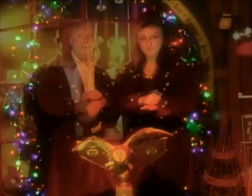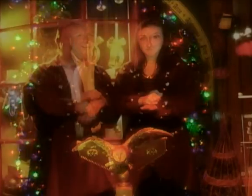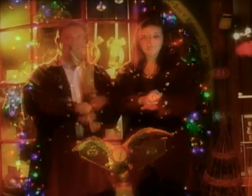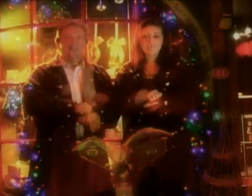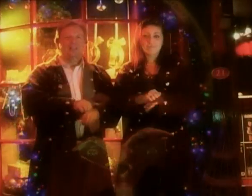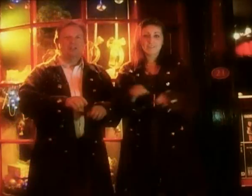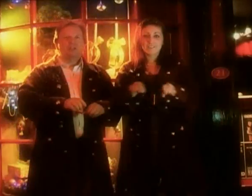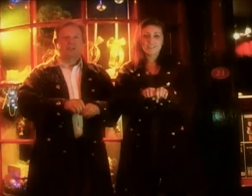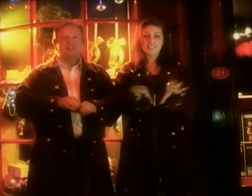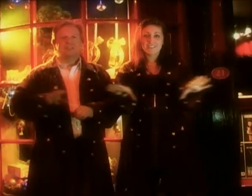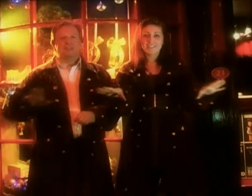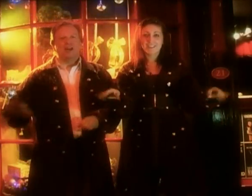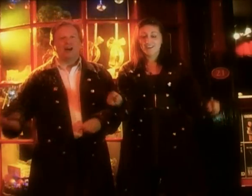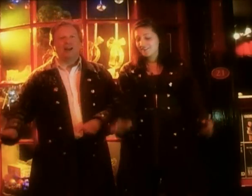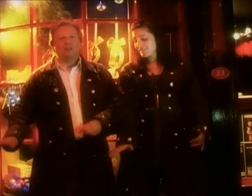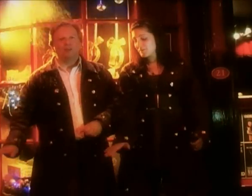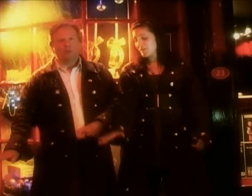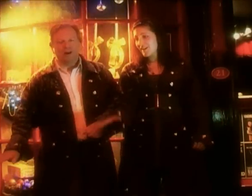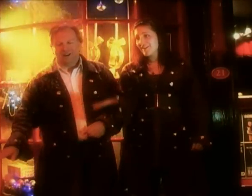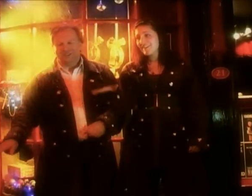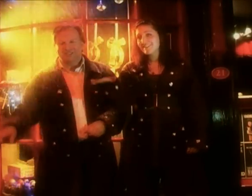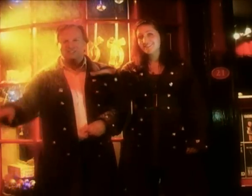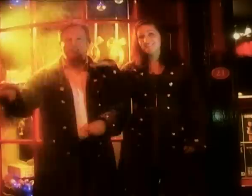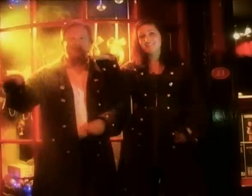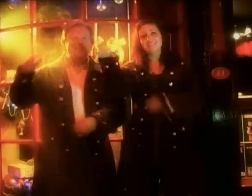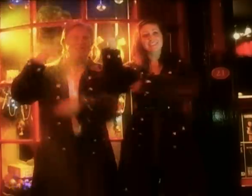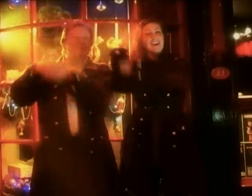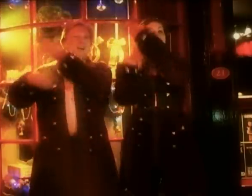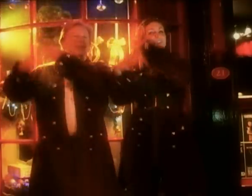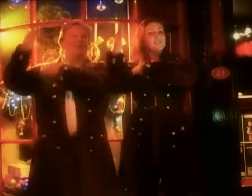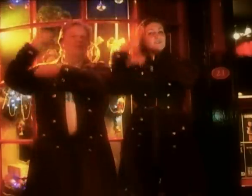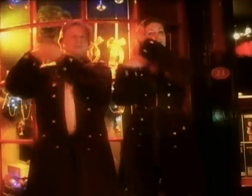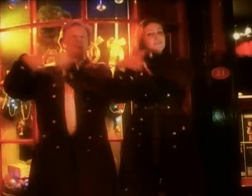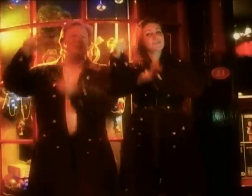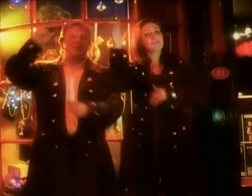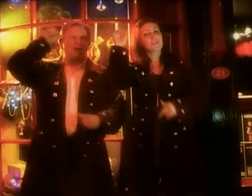Just like the ones I used to know